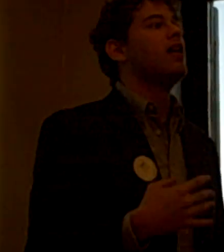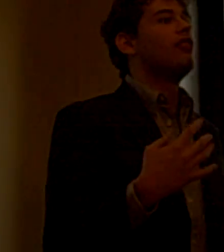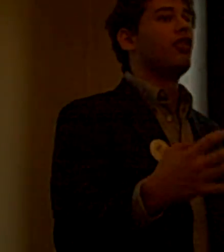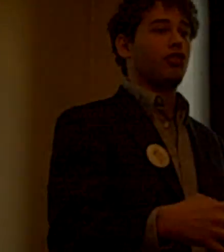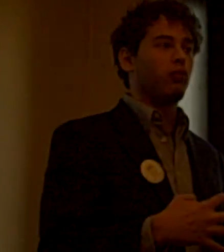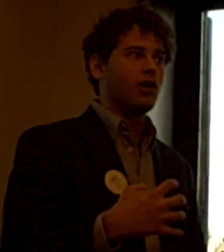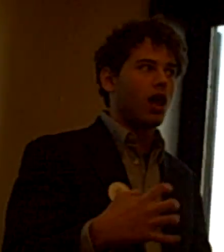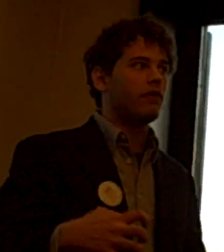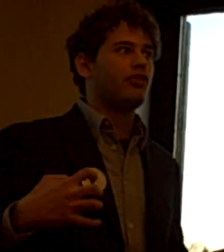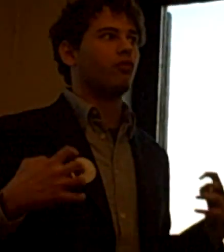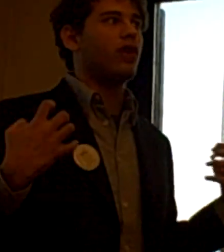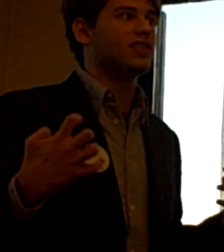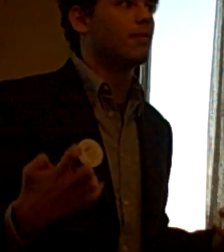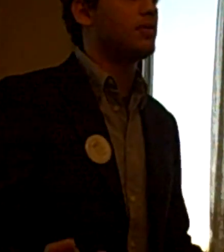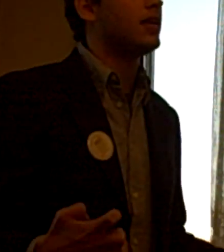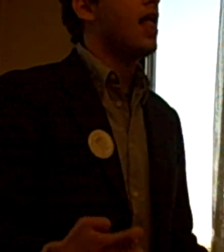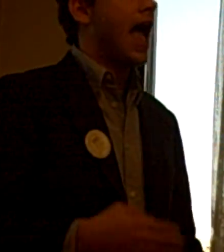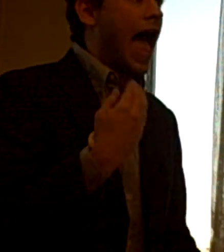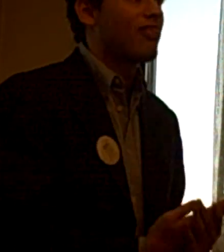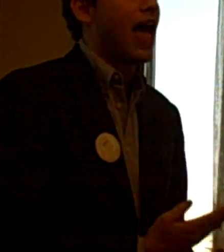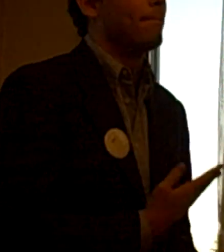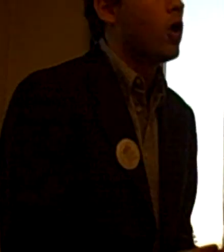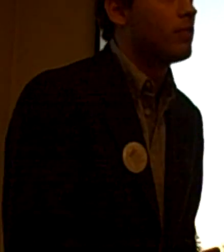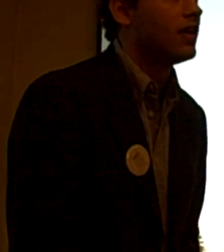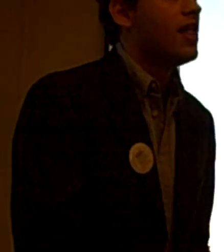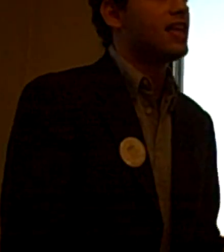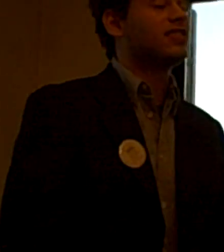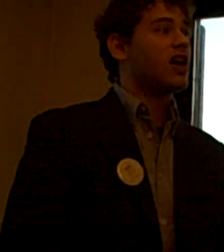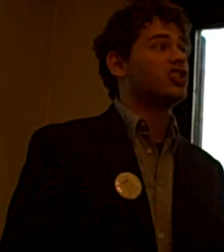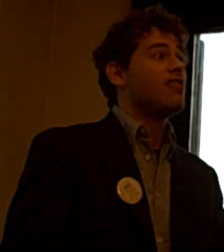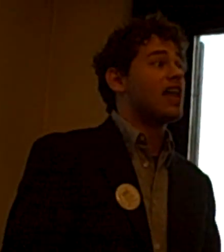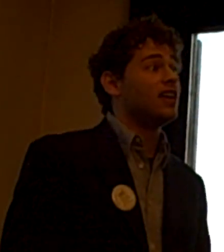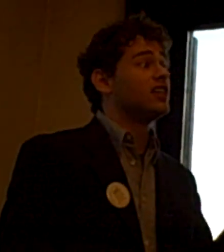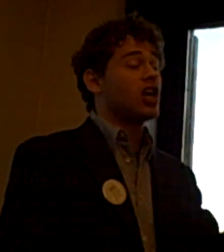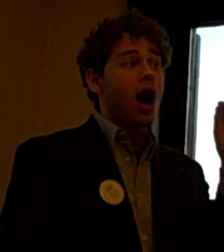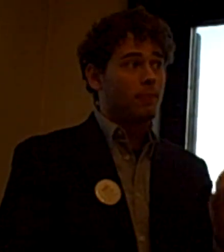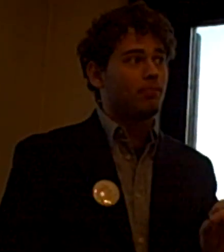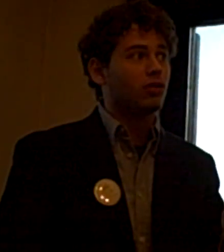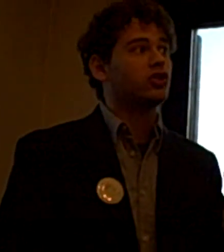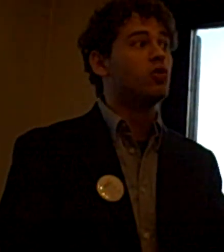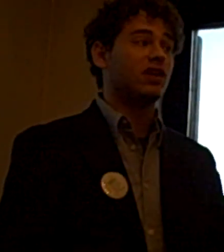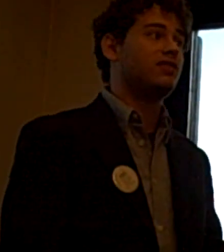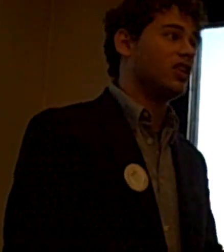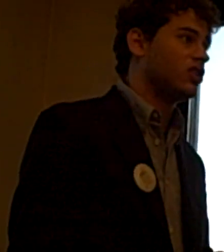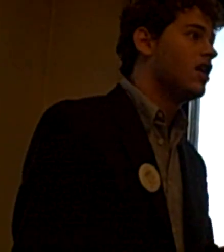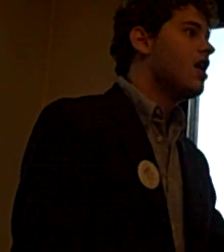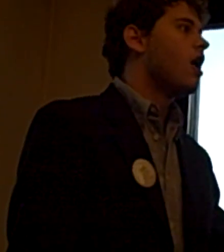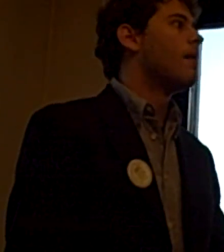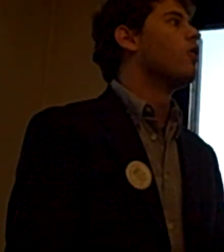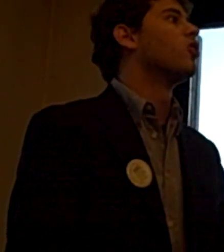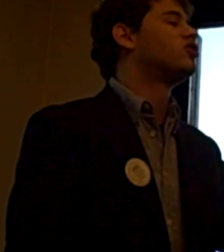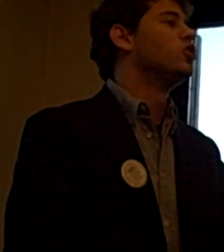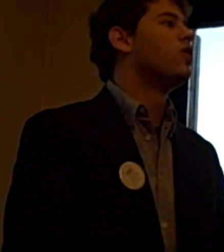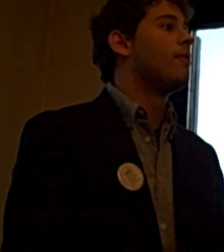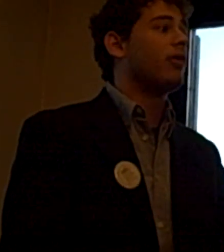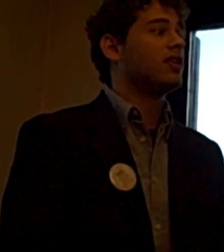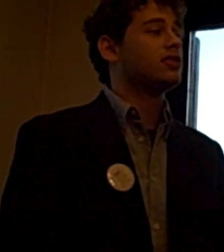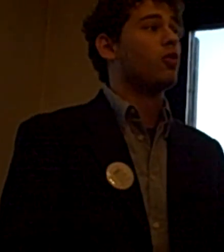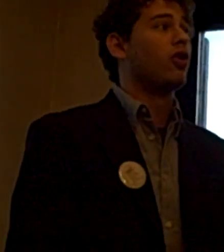the thrill of the risk be at that moment is such that it is comparable to an addiction or to a buzz or